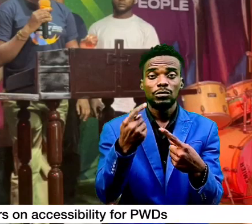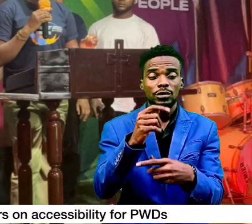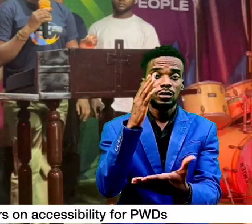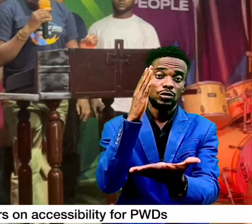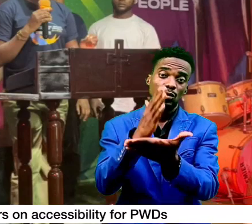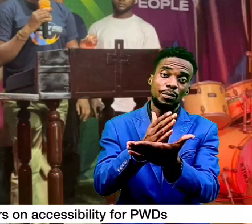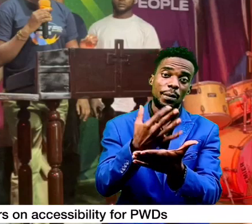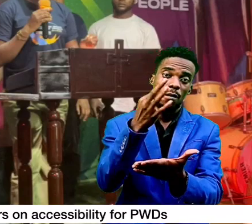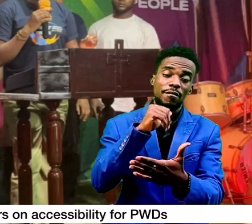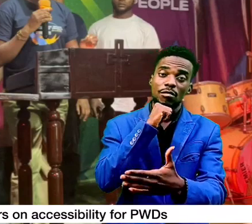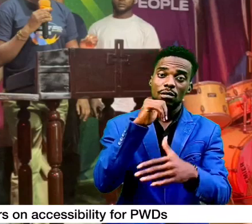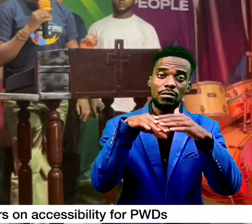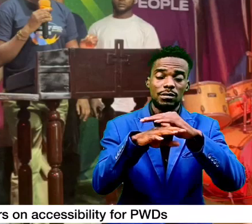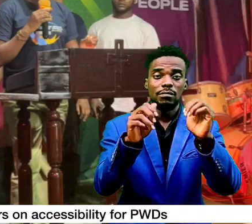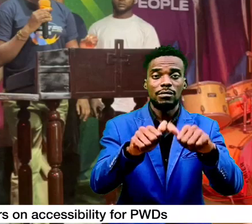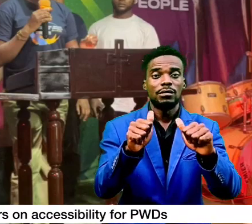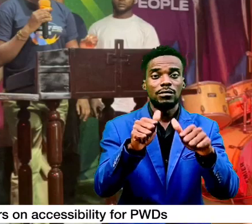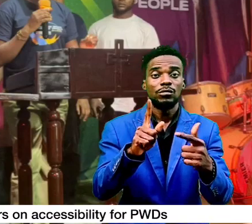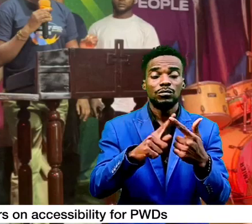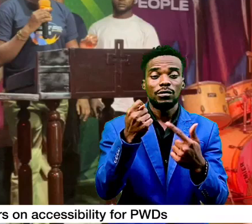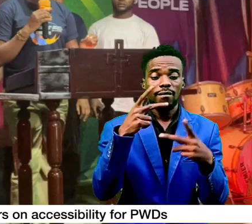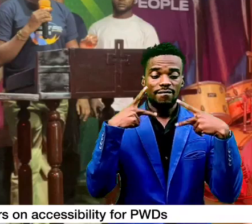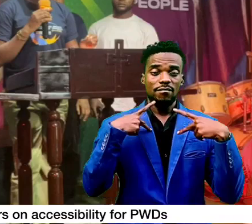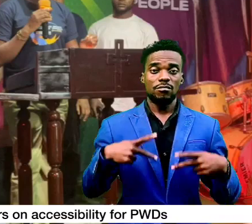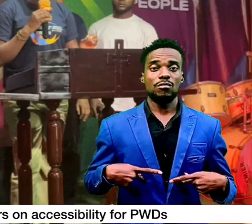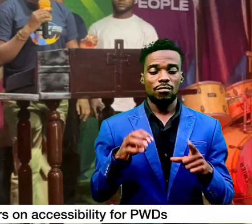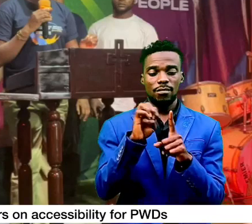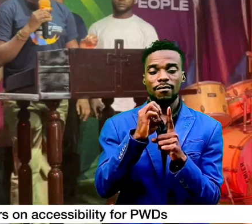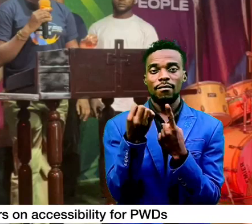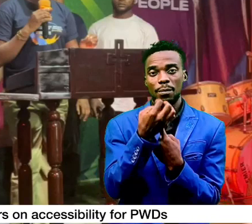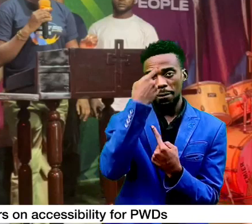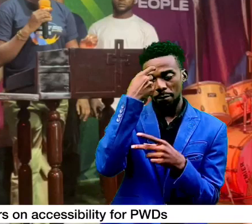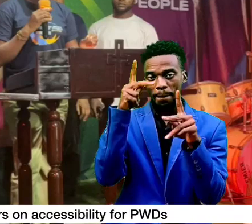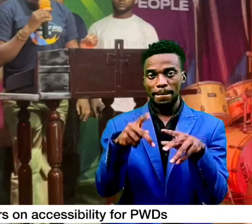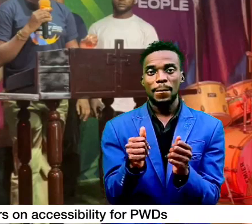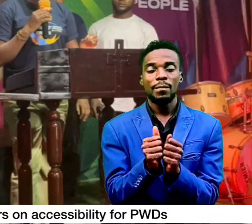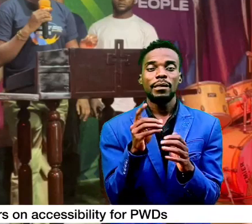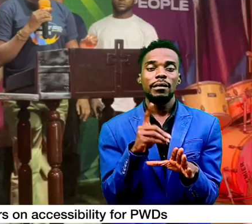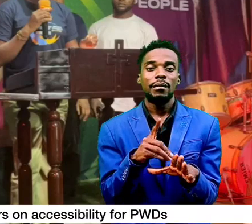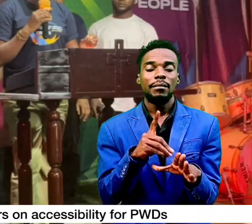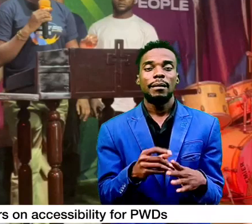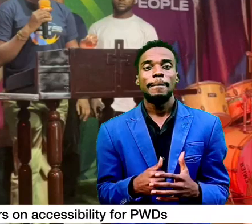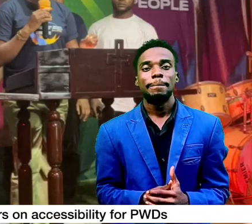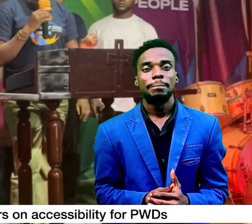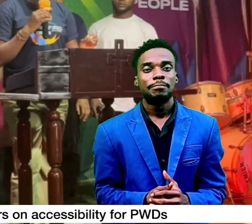of inaccessibility to the physical environment for persons with disabilities